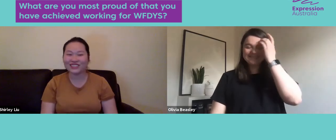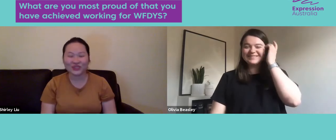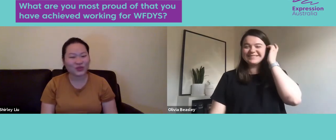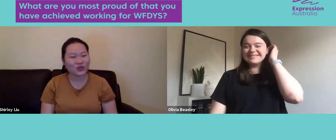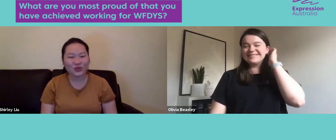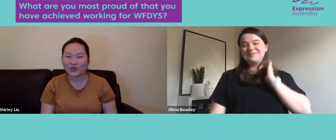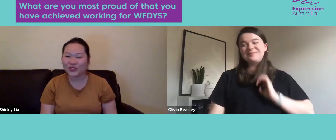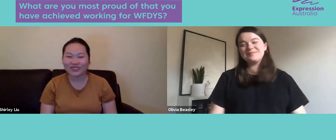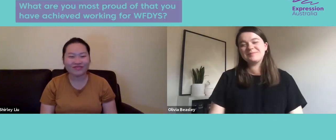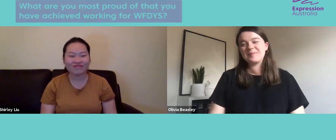That's difficult.